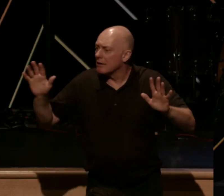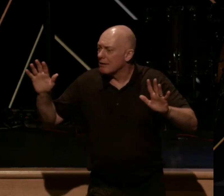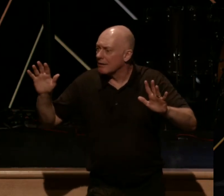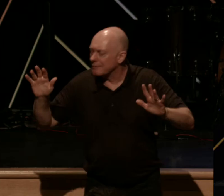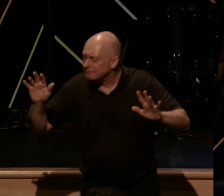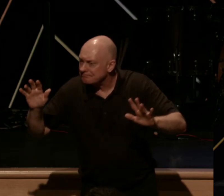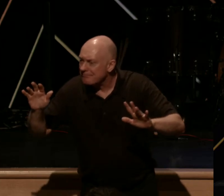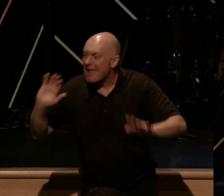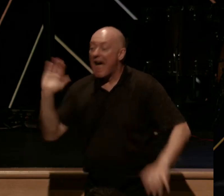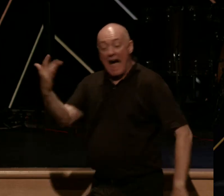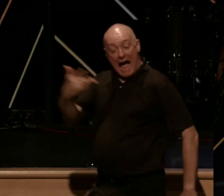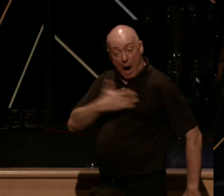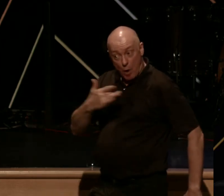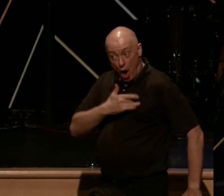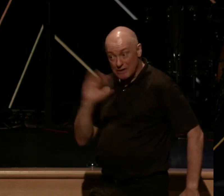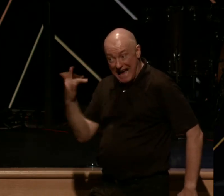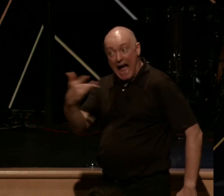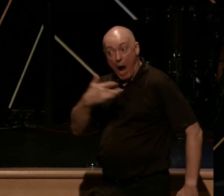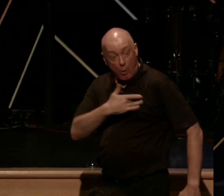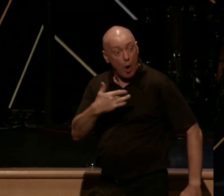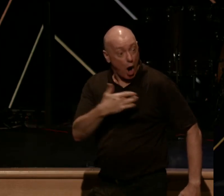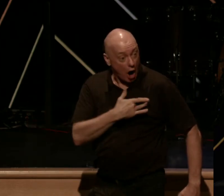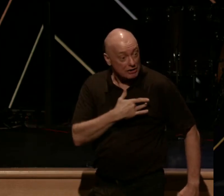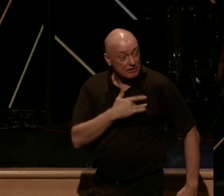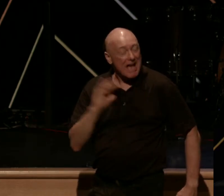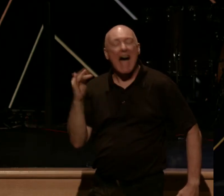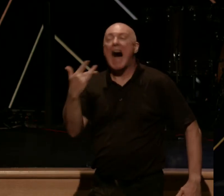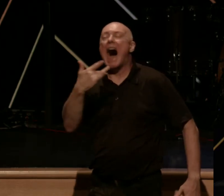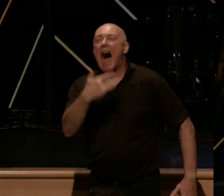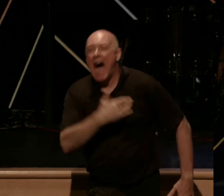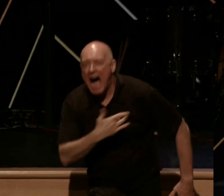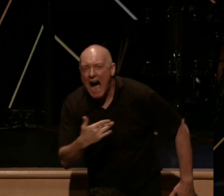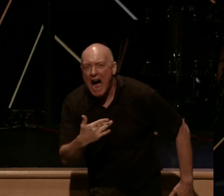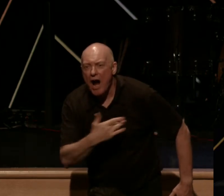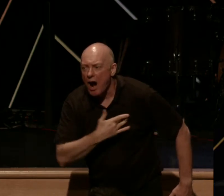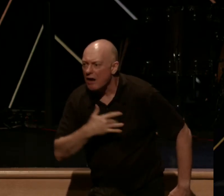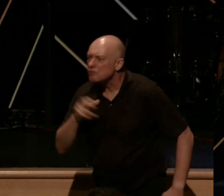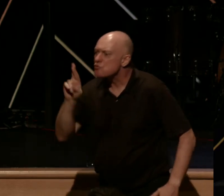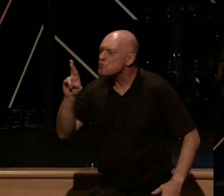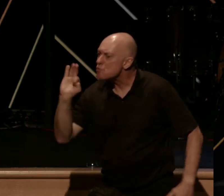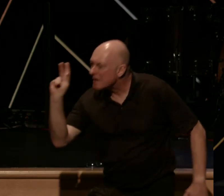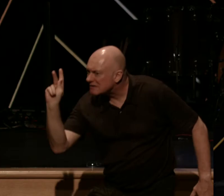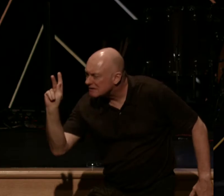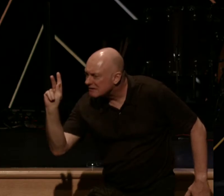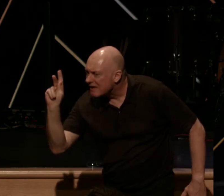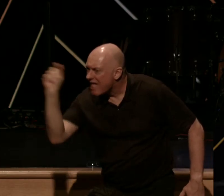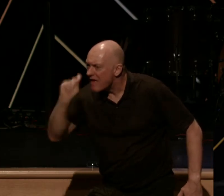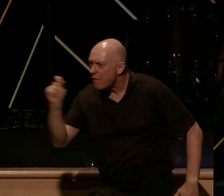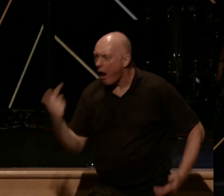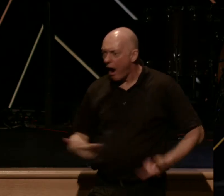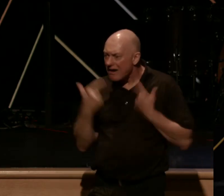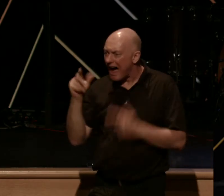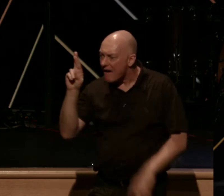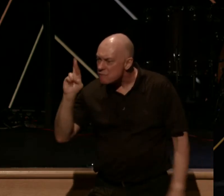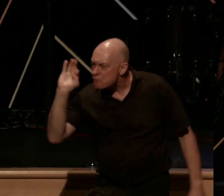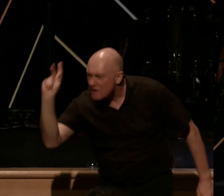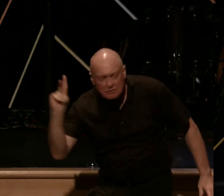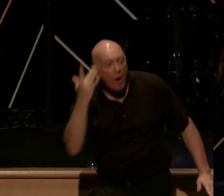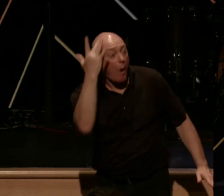Our hearts. Our hearts are at stake. Therefore, our lives are at stake because whatever's